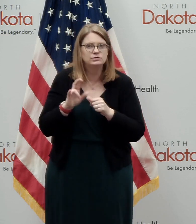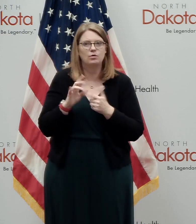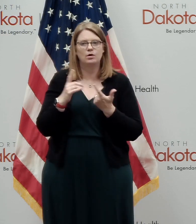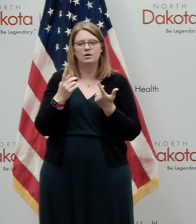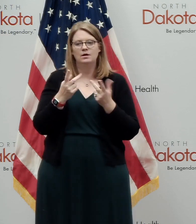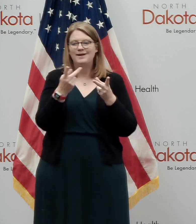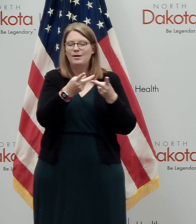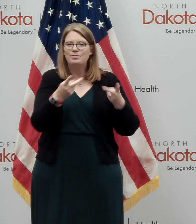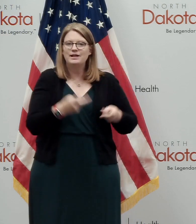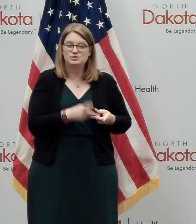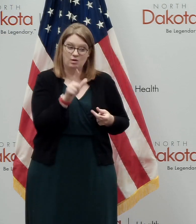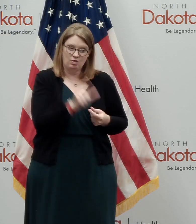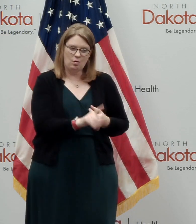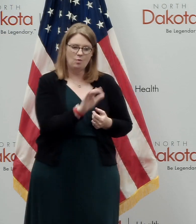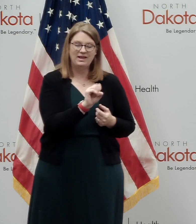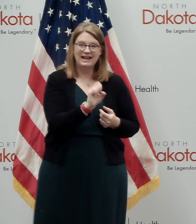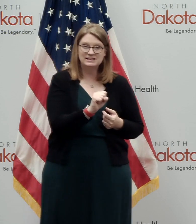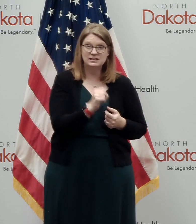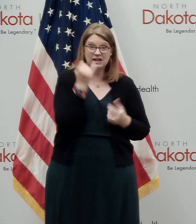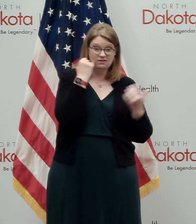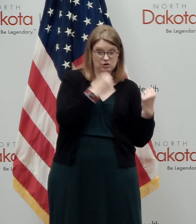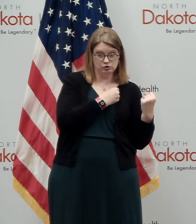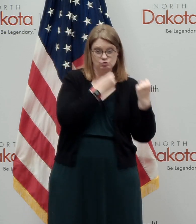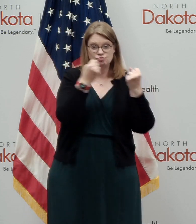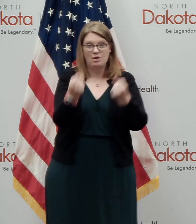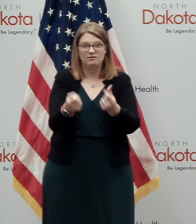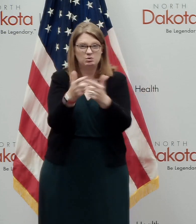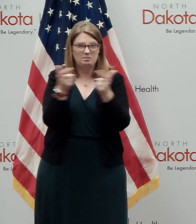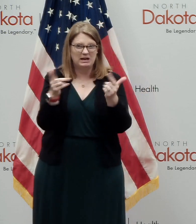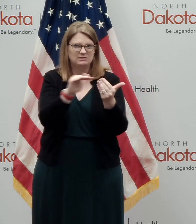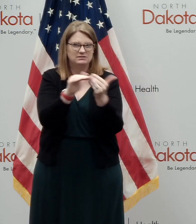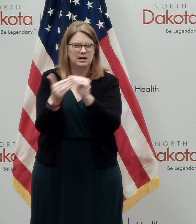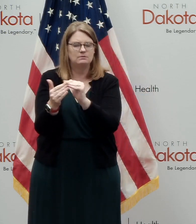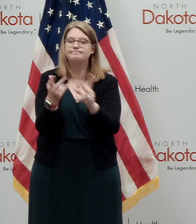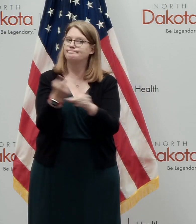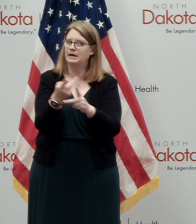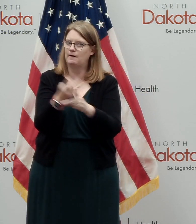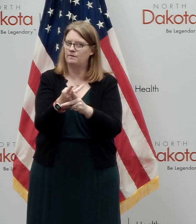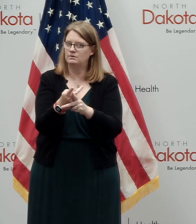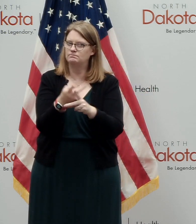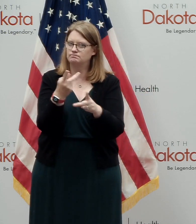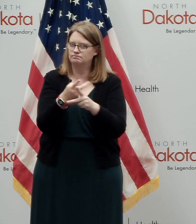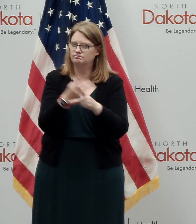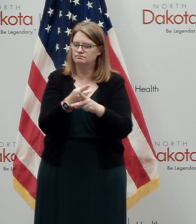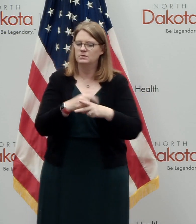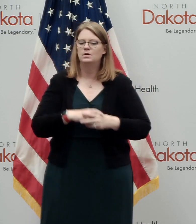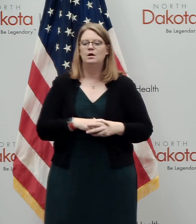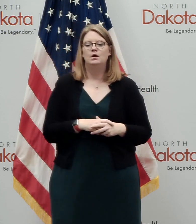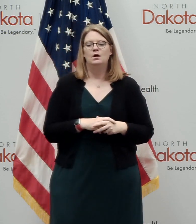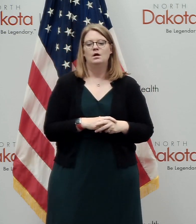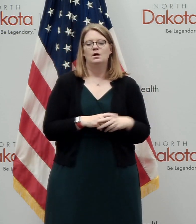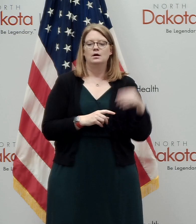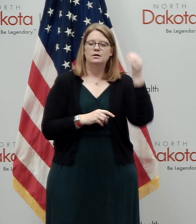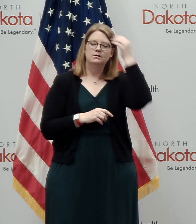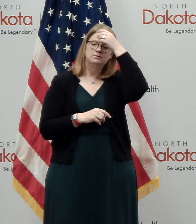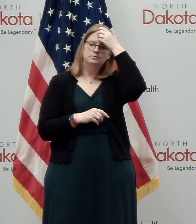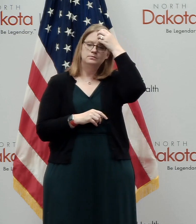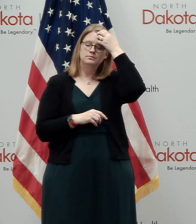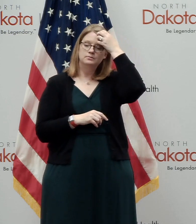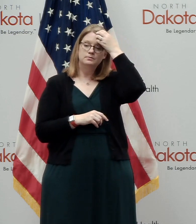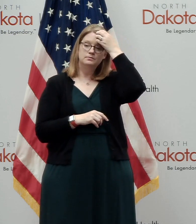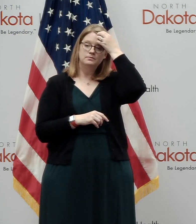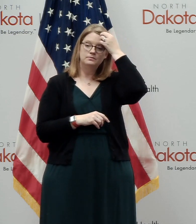cases, take extra care when you're traveling to them. On the next thing we want to talk about